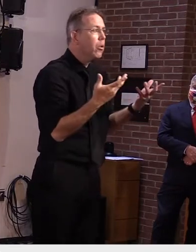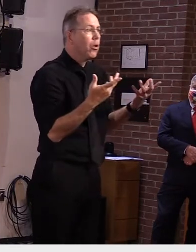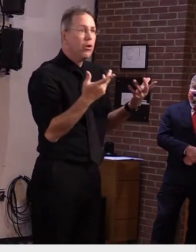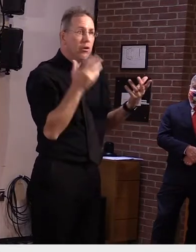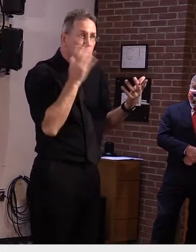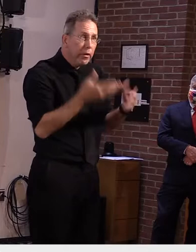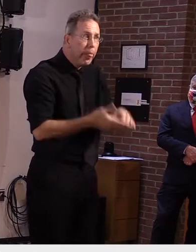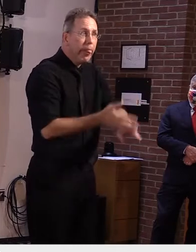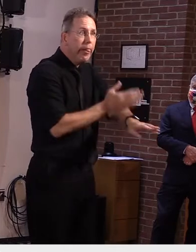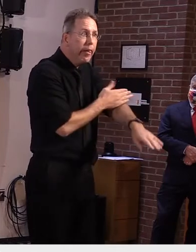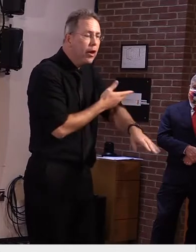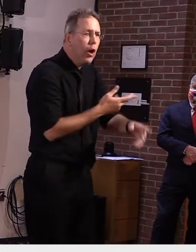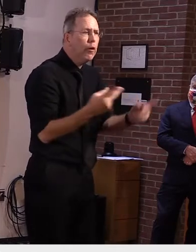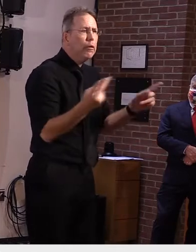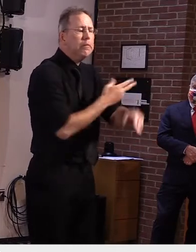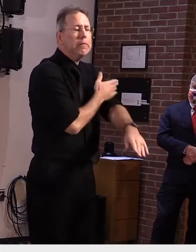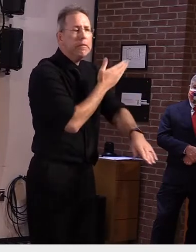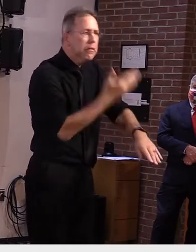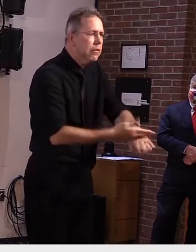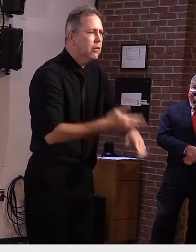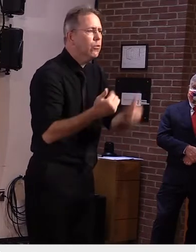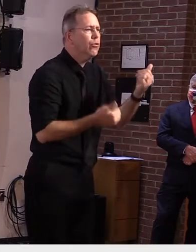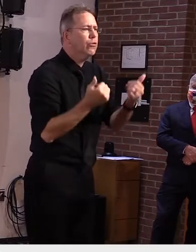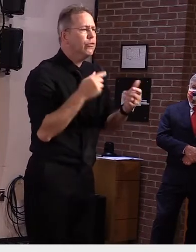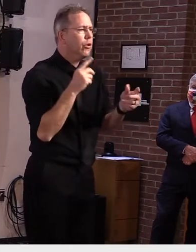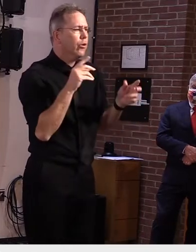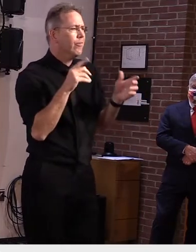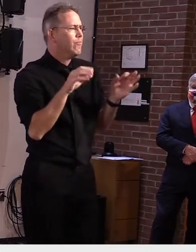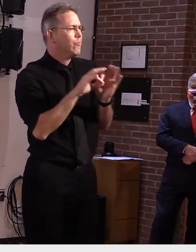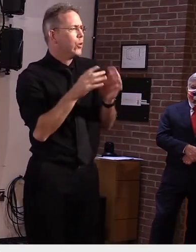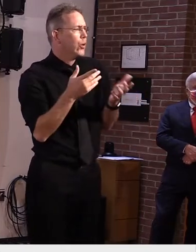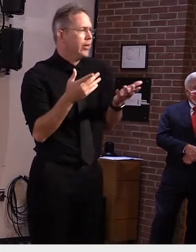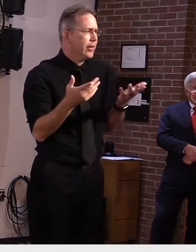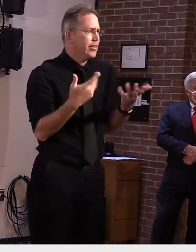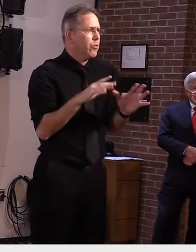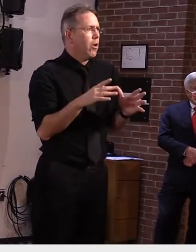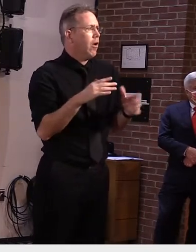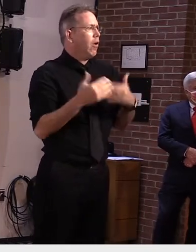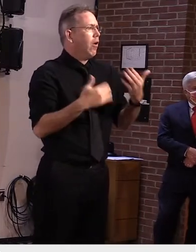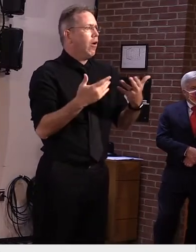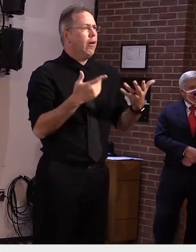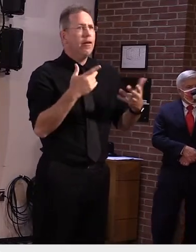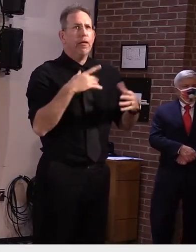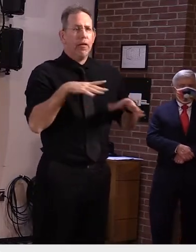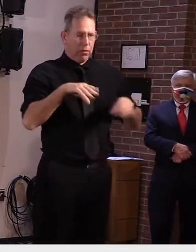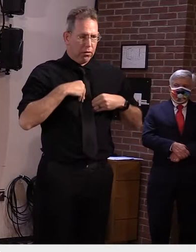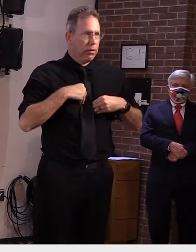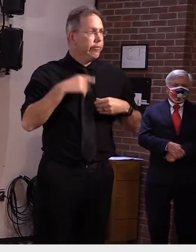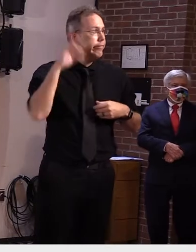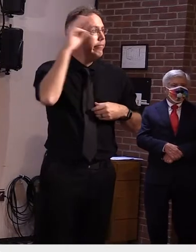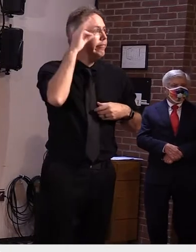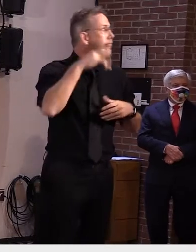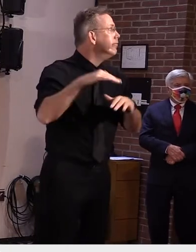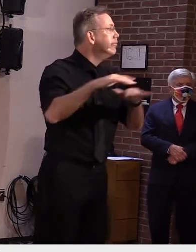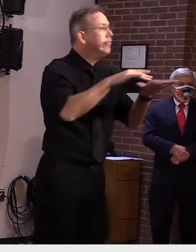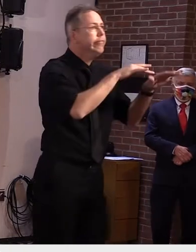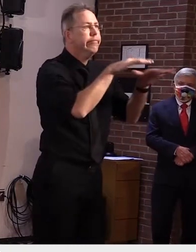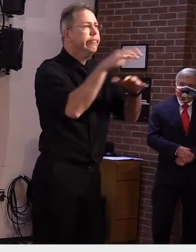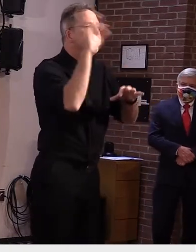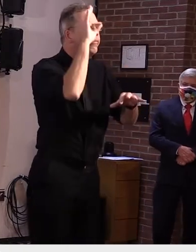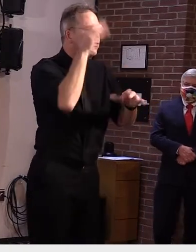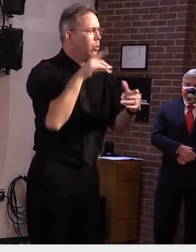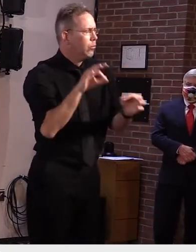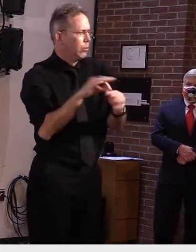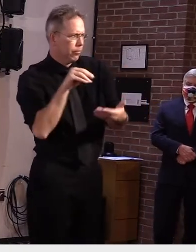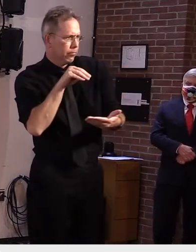may come up negative they they they could have picked something up in their terminal on the on the travel just hours before and it won't